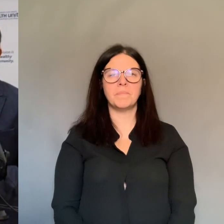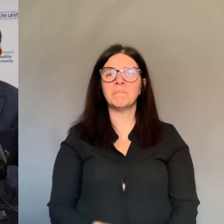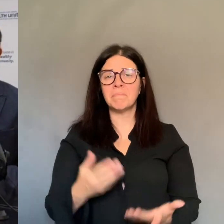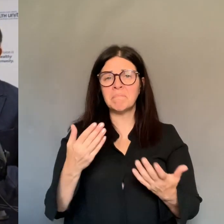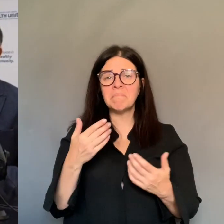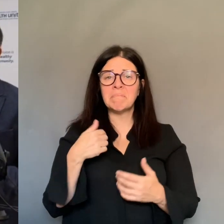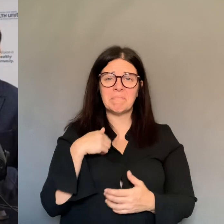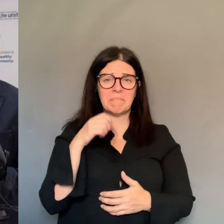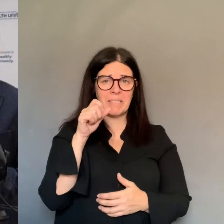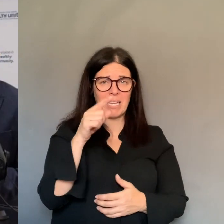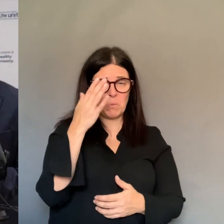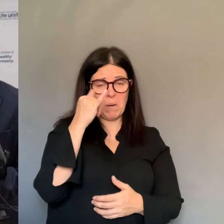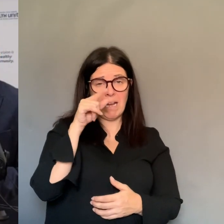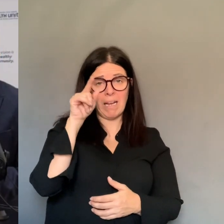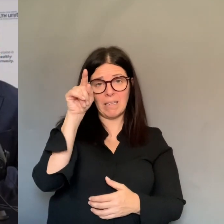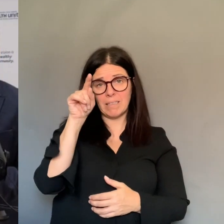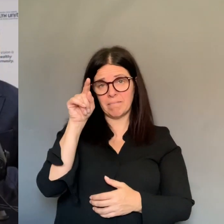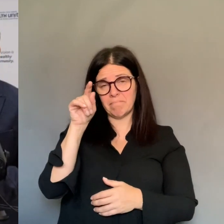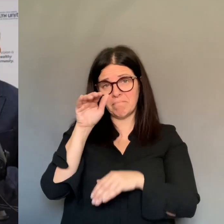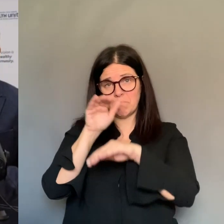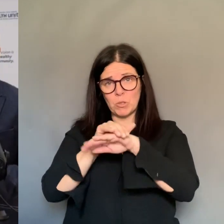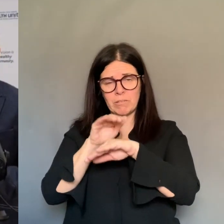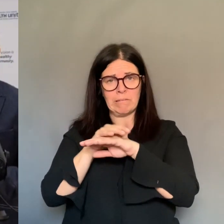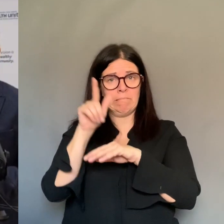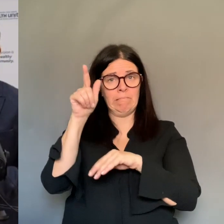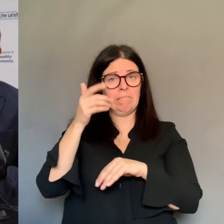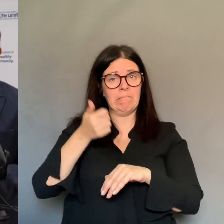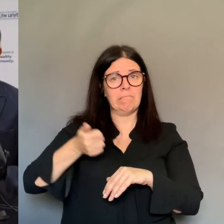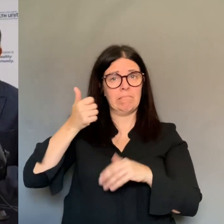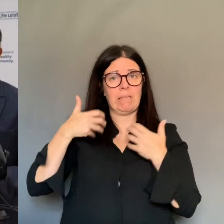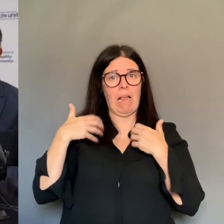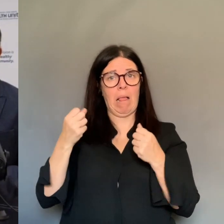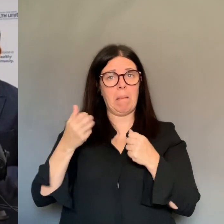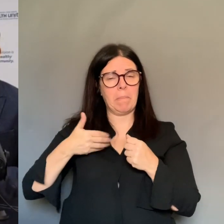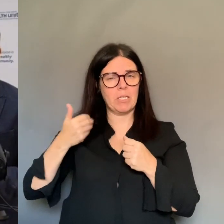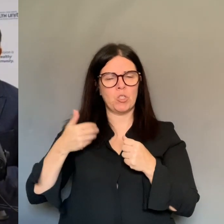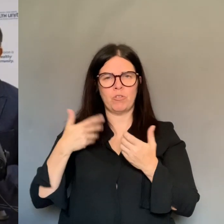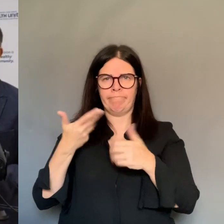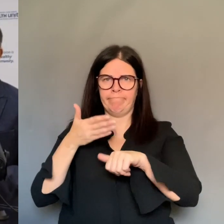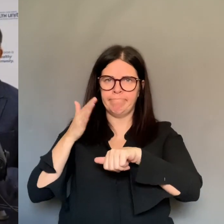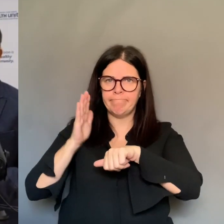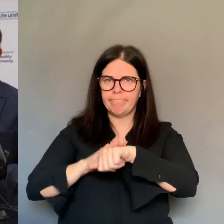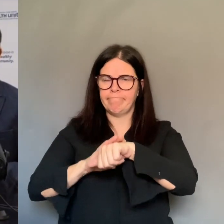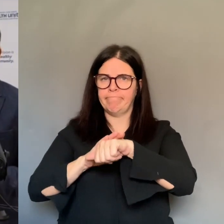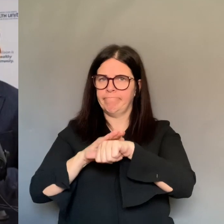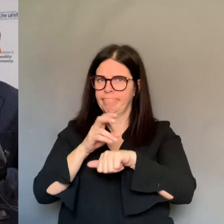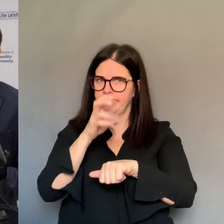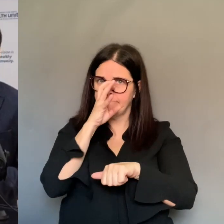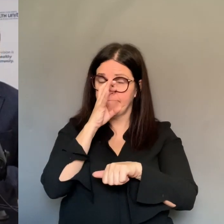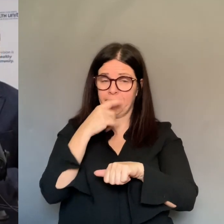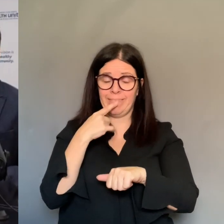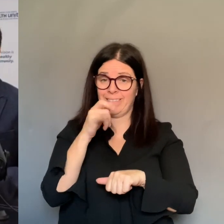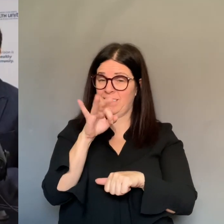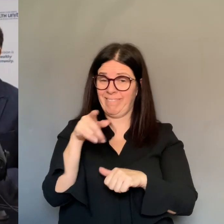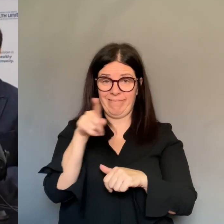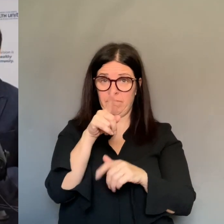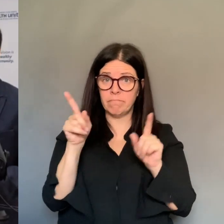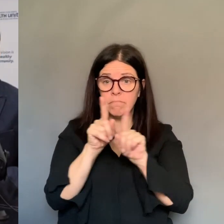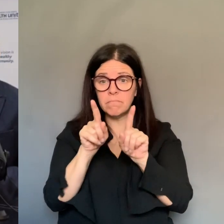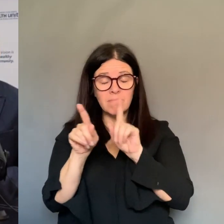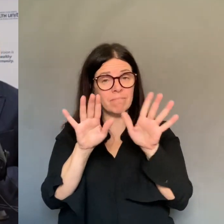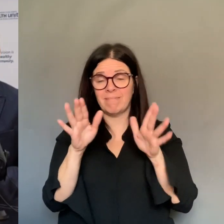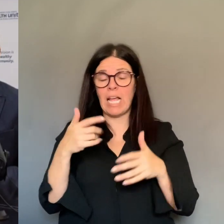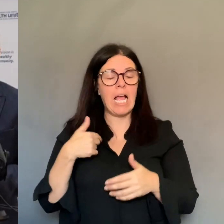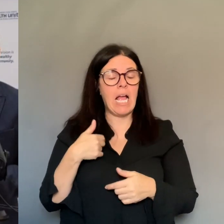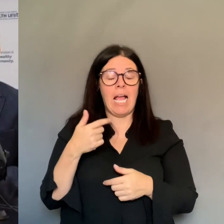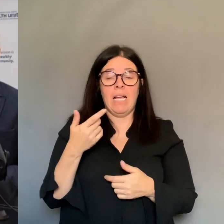It is all about our freedom too. We have, we live in a country where we have all these freedom and luxury to do things the way